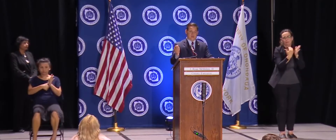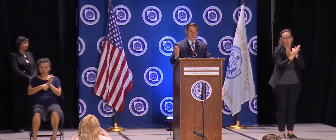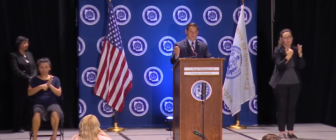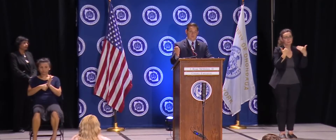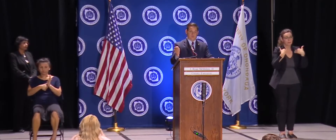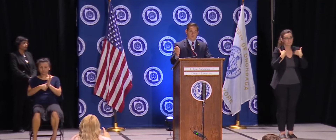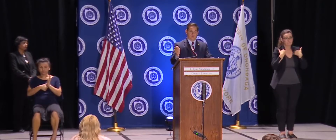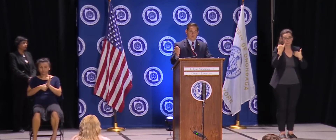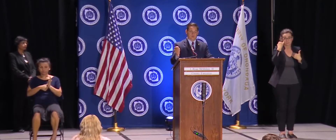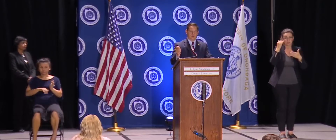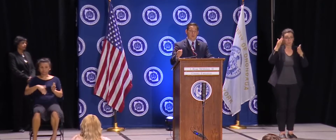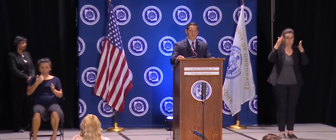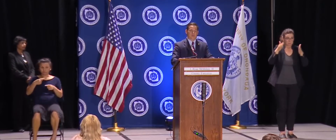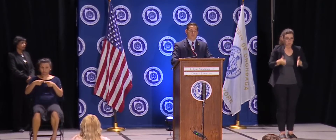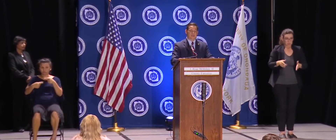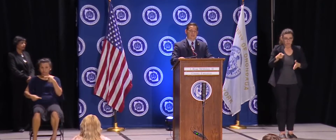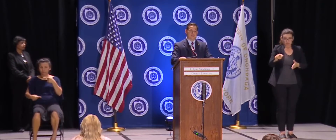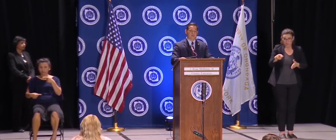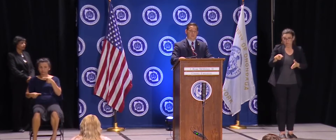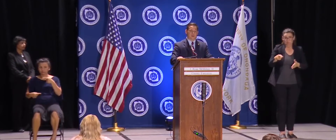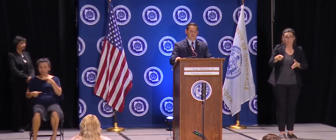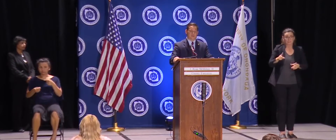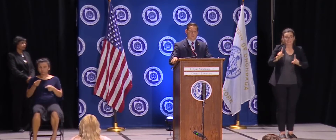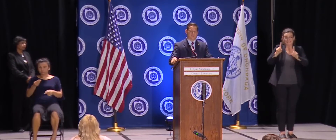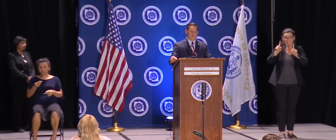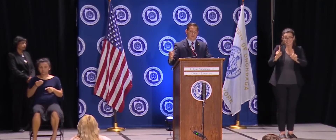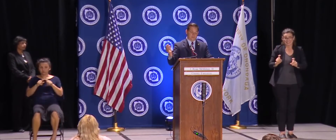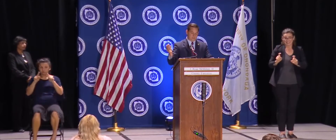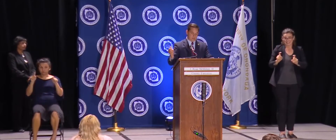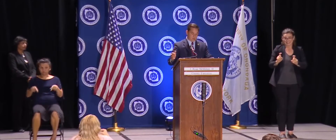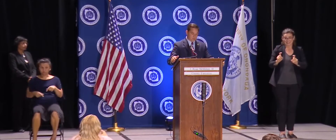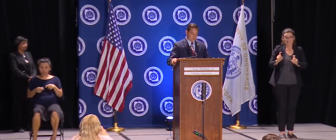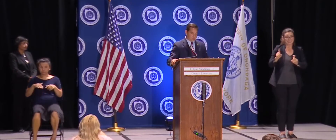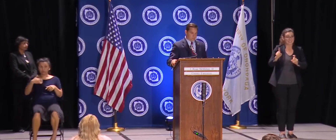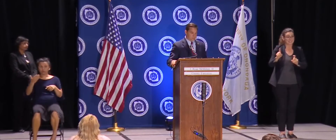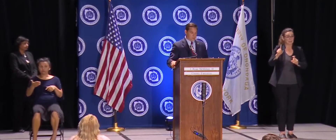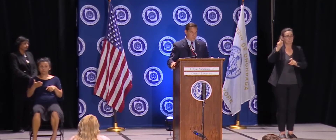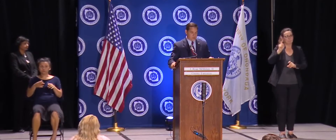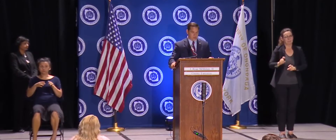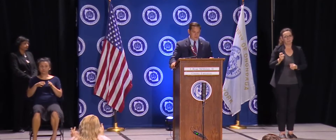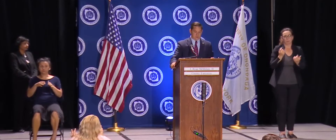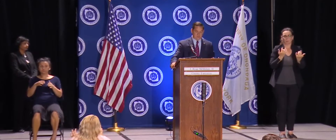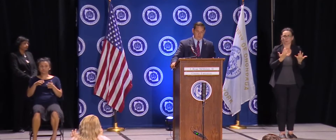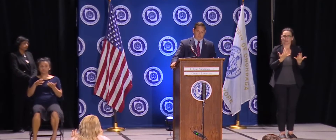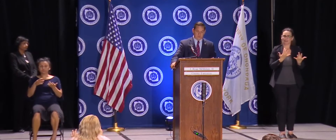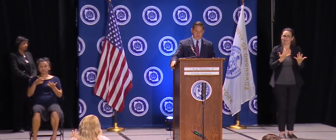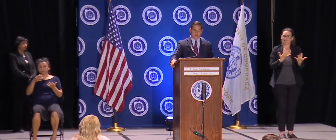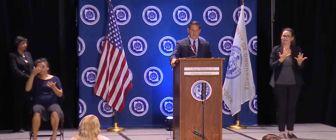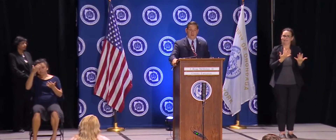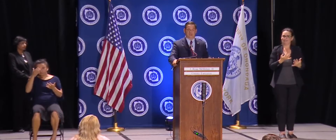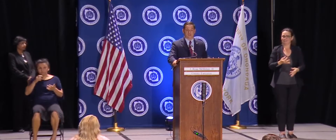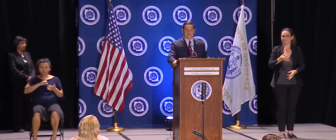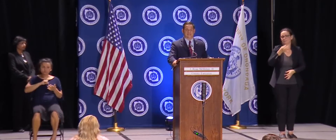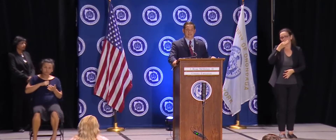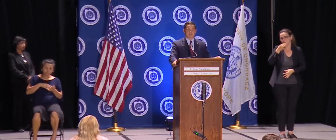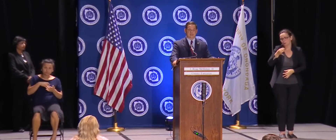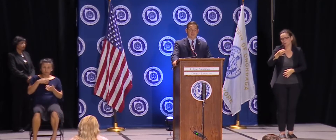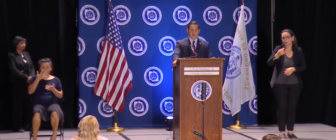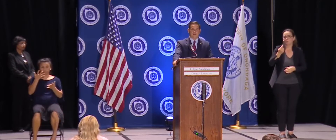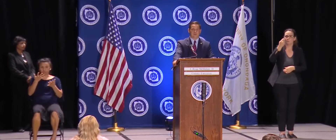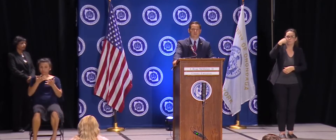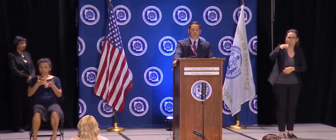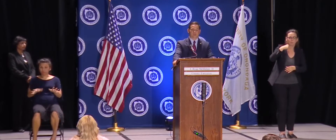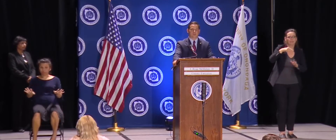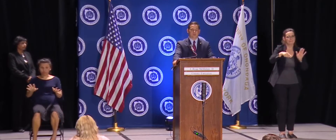the negative result, plus they need to be symptom-free. Dr. Gupta brought up to many people, there's other infectious diseases